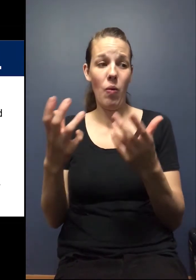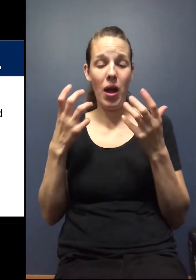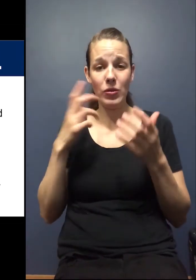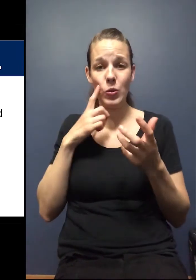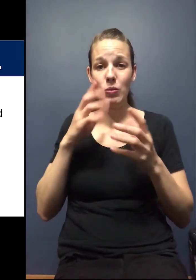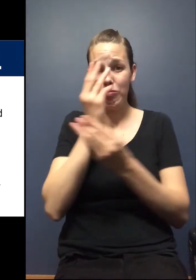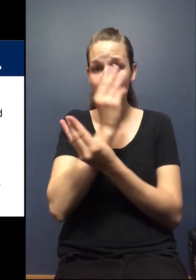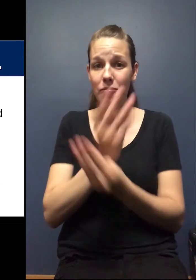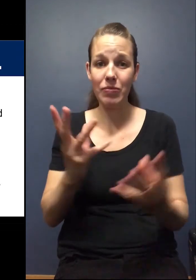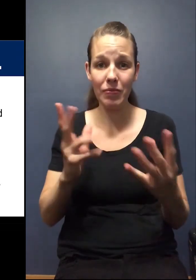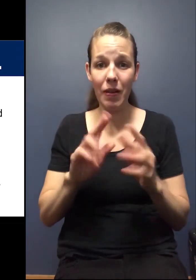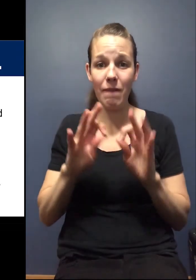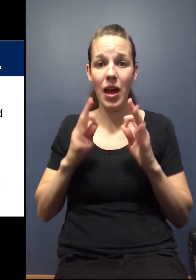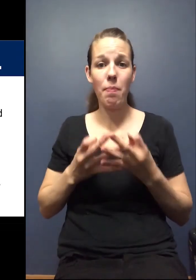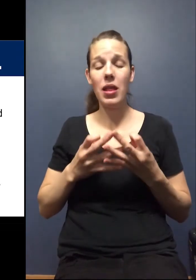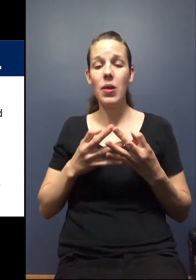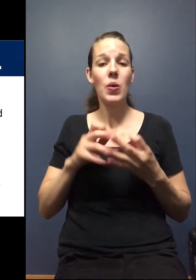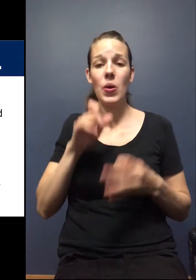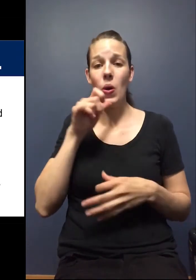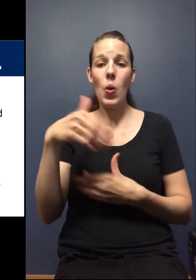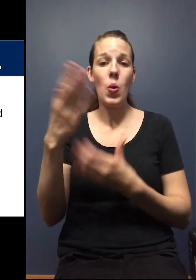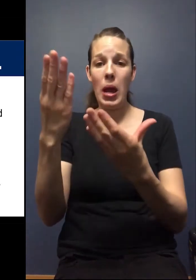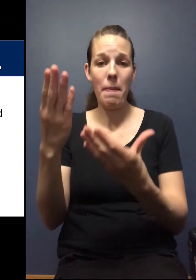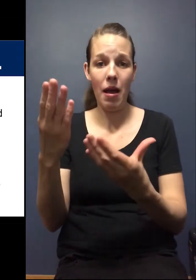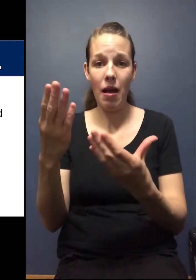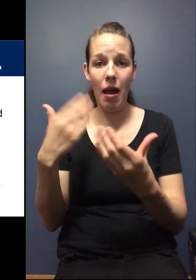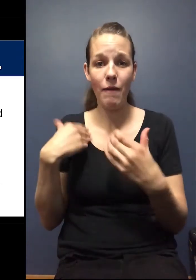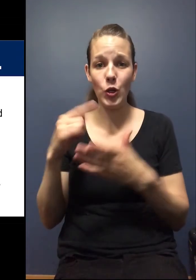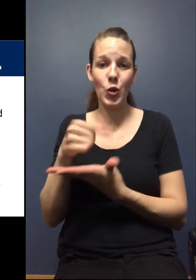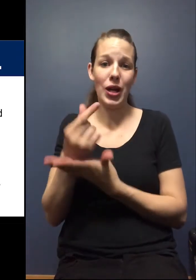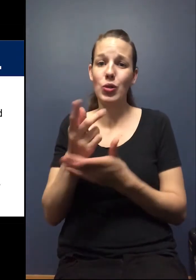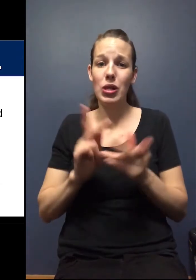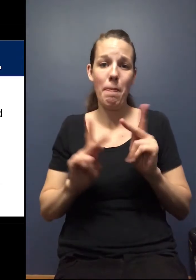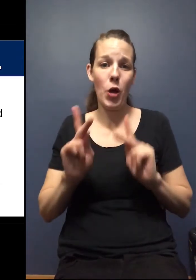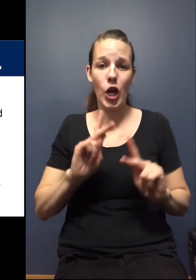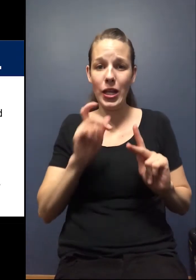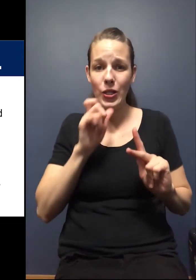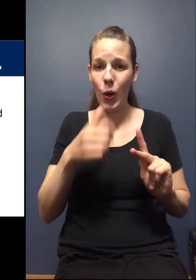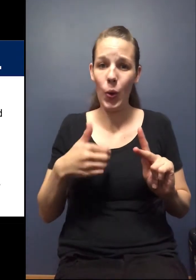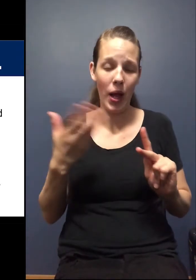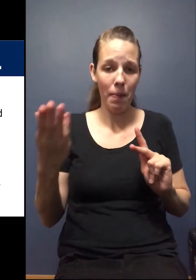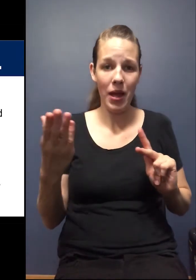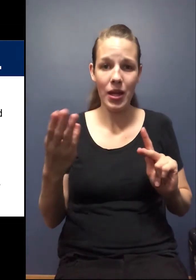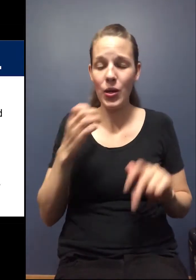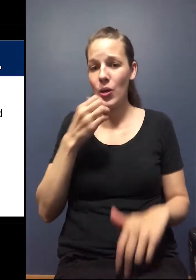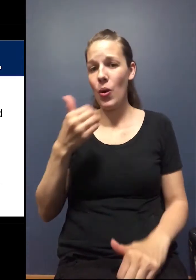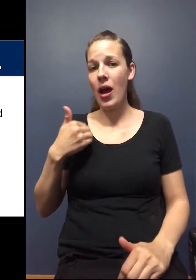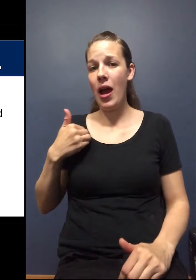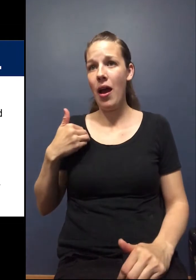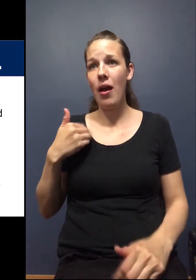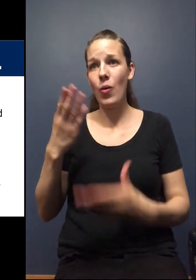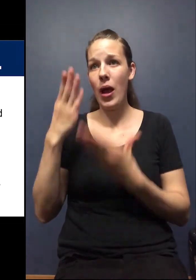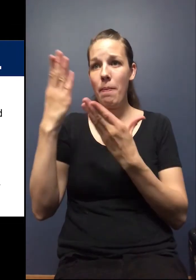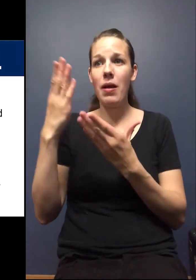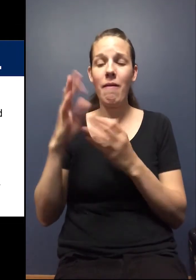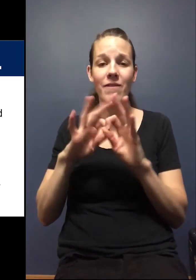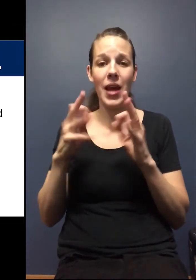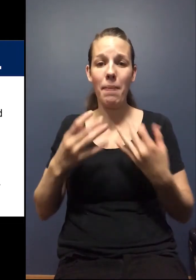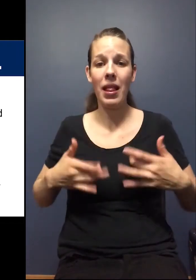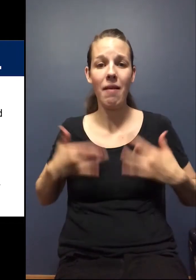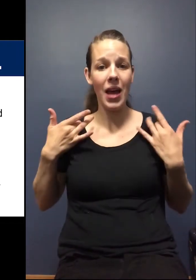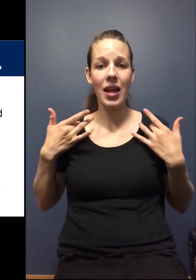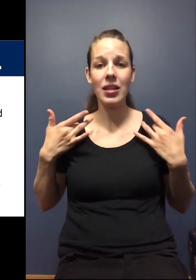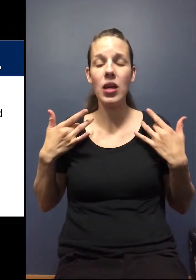to inform families that we, we do not recommend having a graduation party. We don't recommend having a family, um,